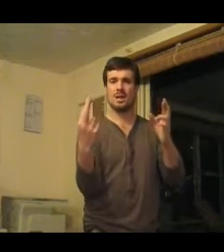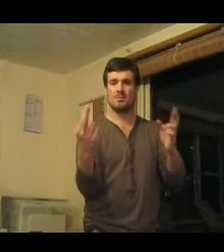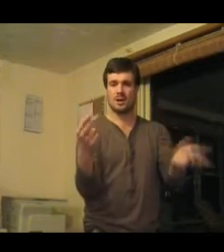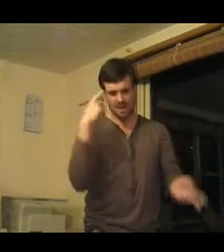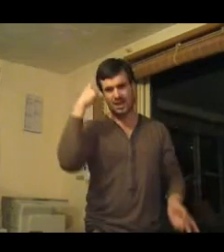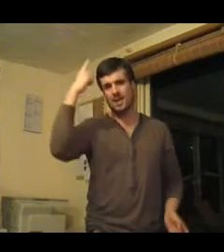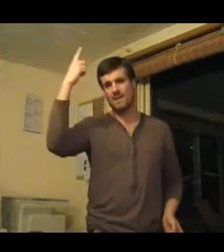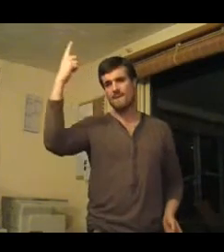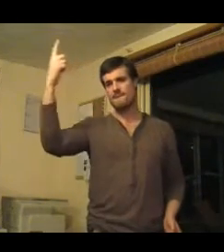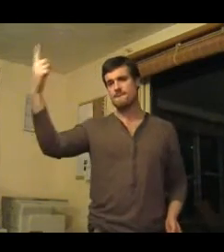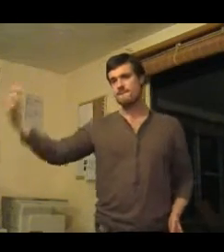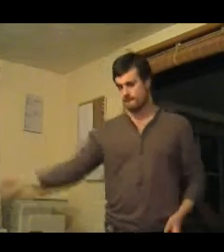Comprehend